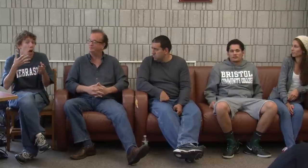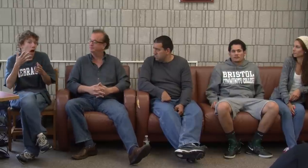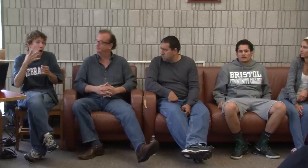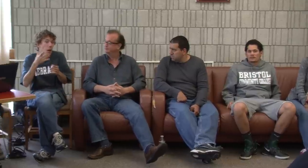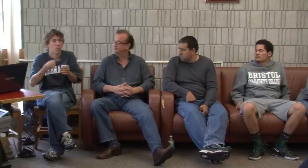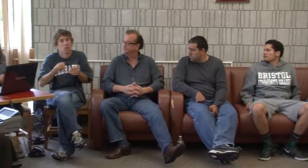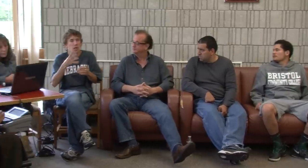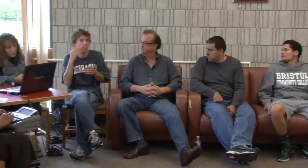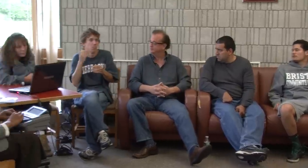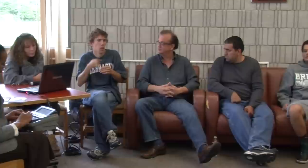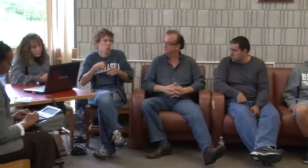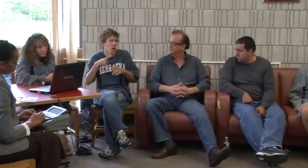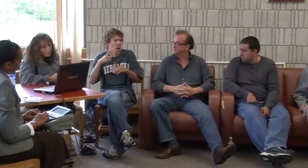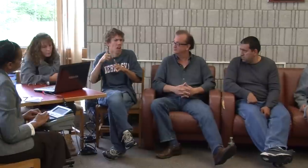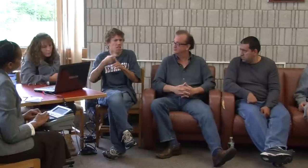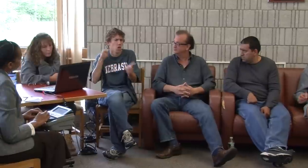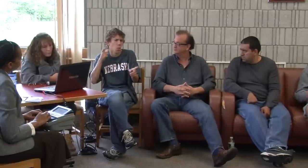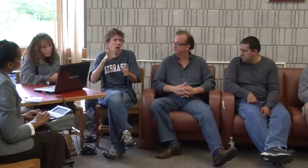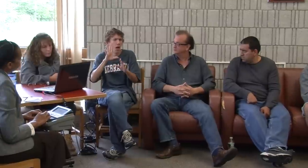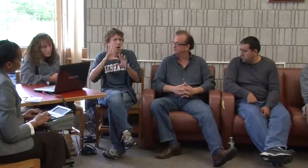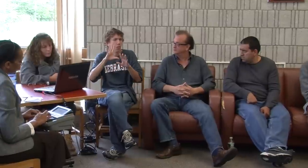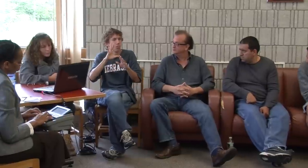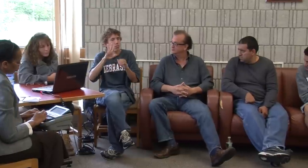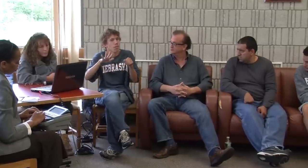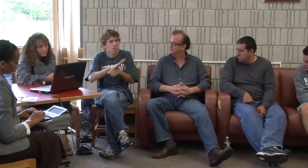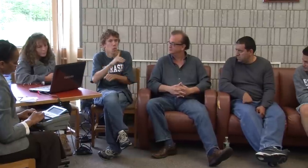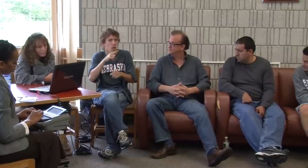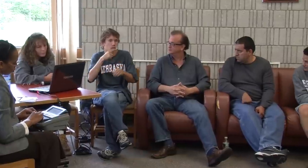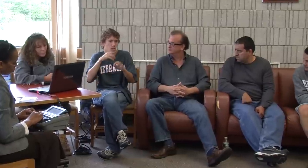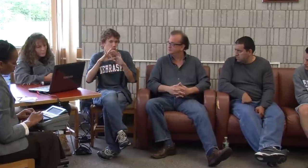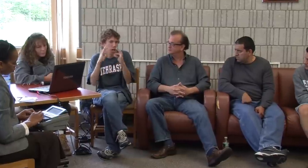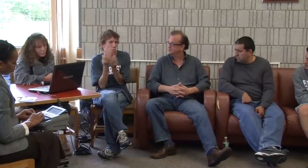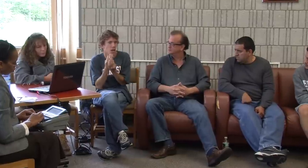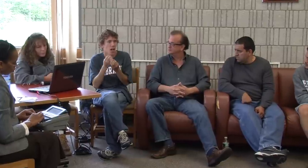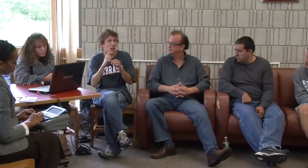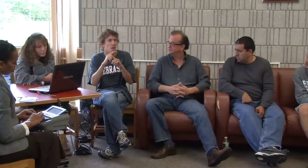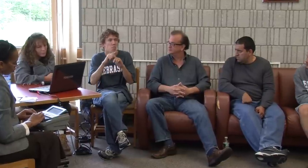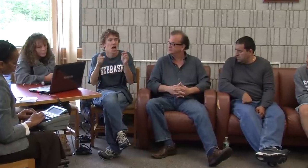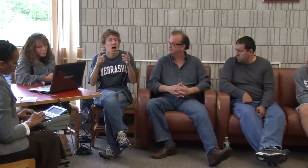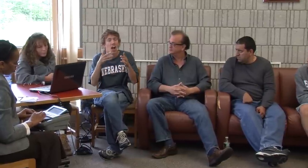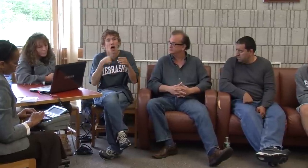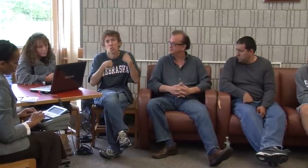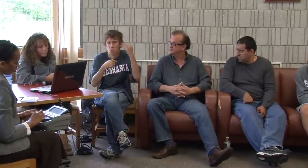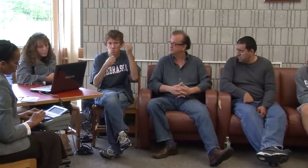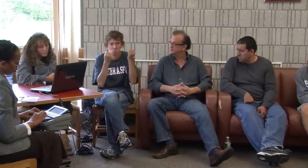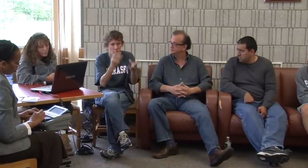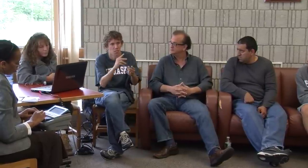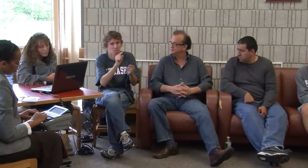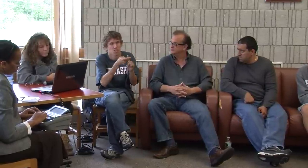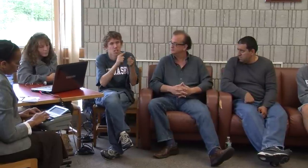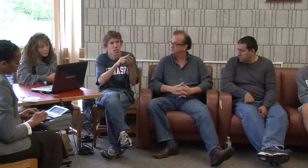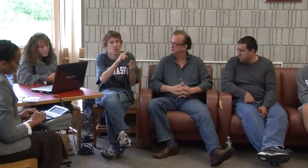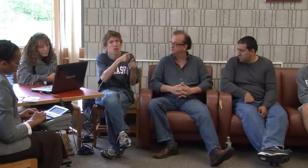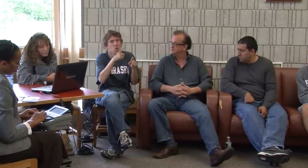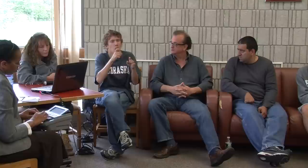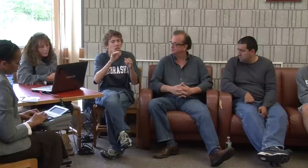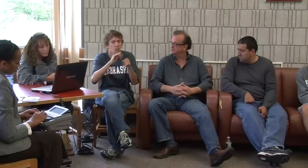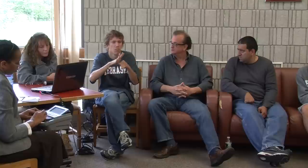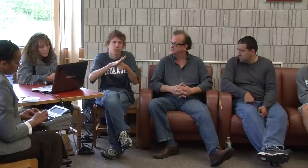also, from my experience, from being in a hearing family, I know a lot of